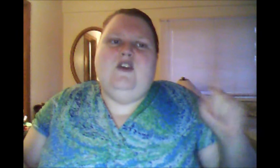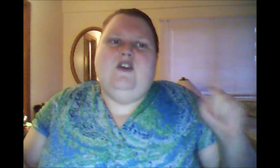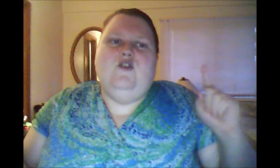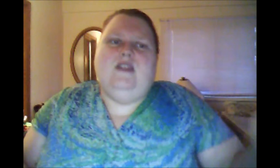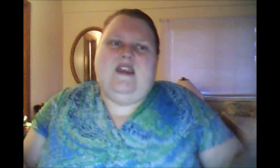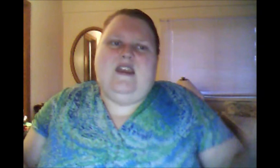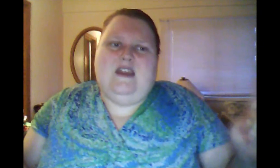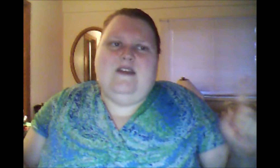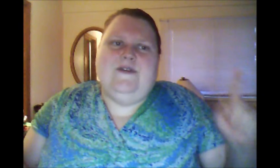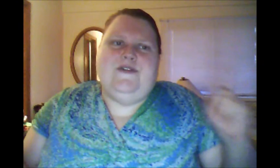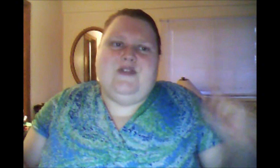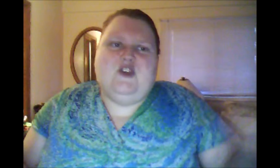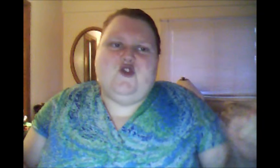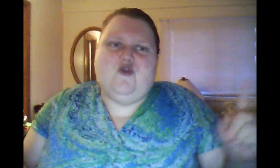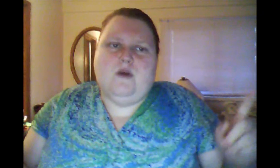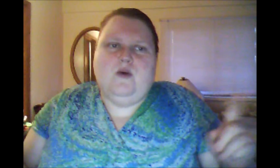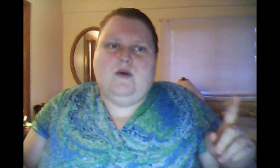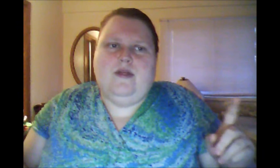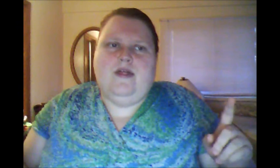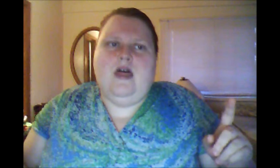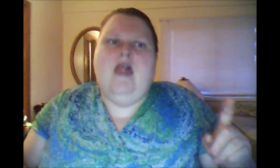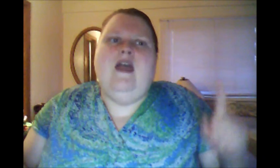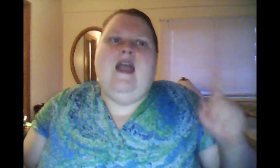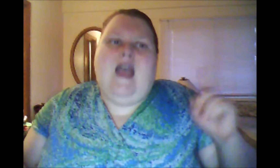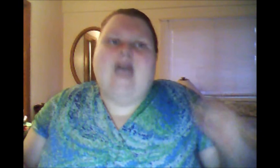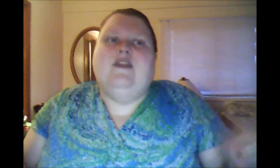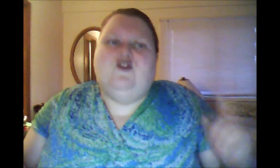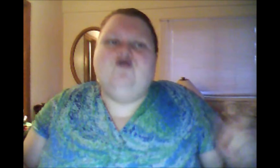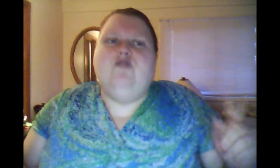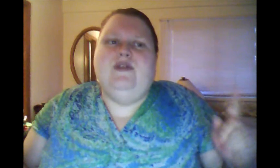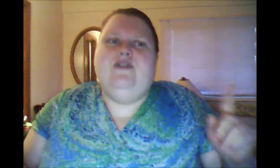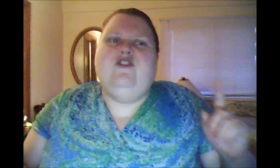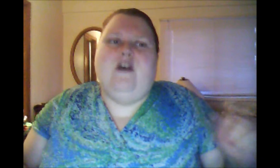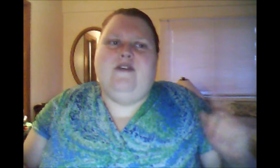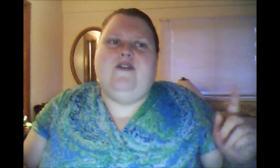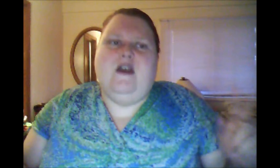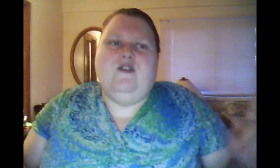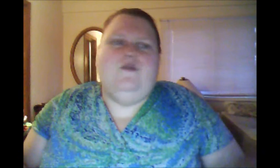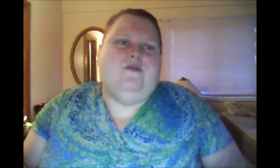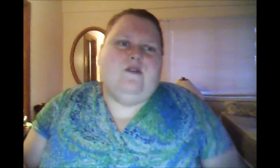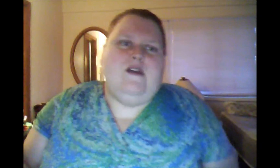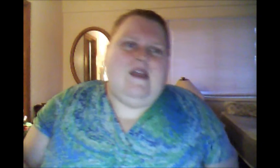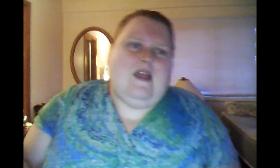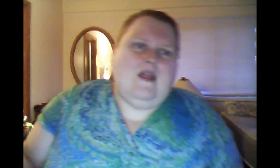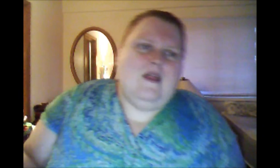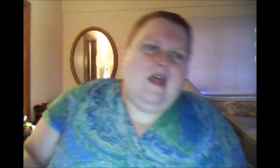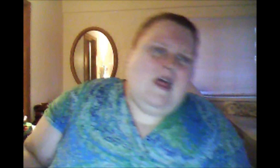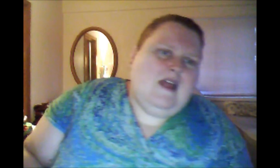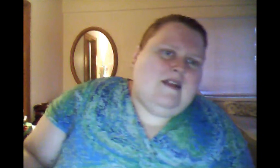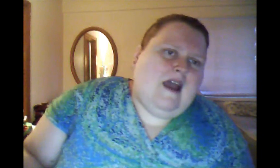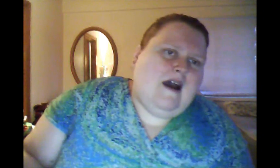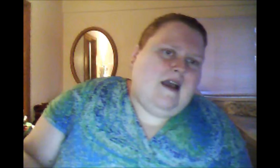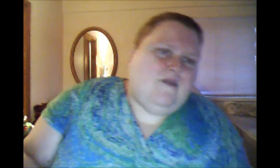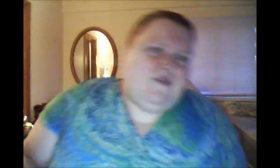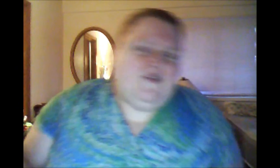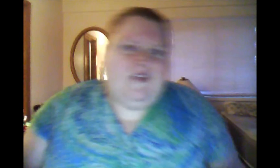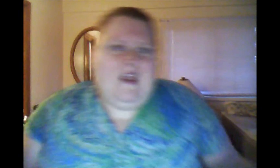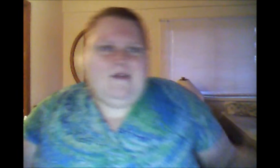you need is the truth, and the truth shall set you free. Now, I have a statement